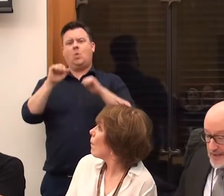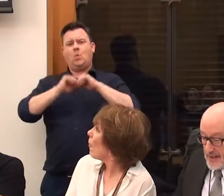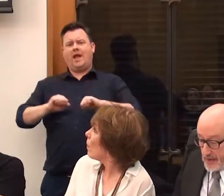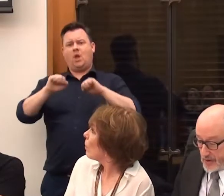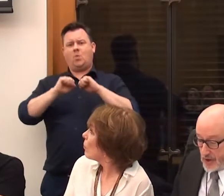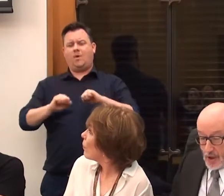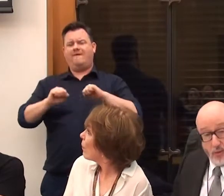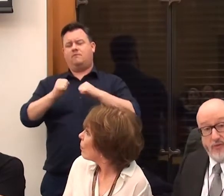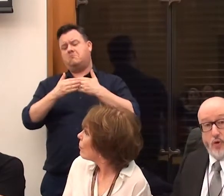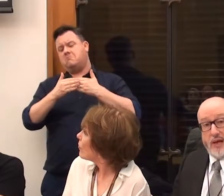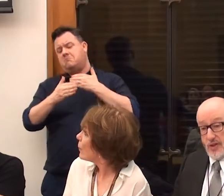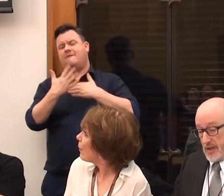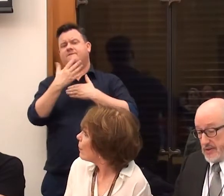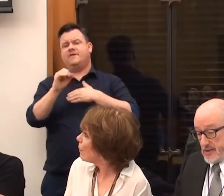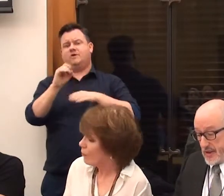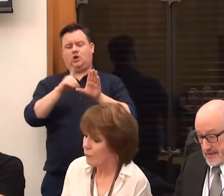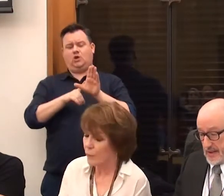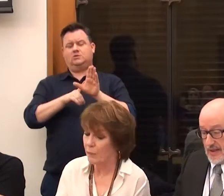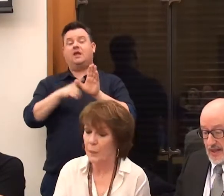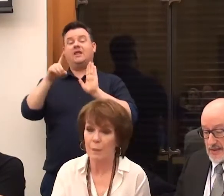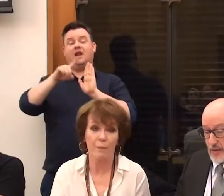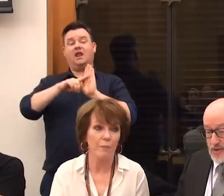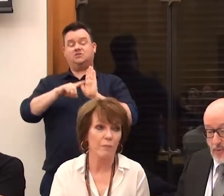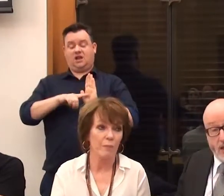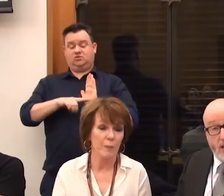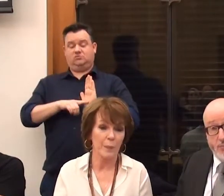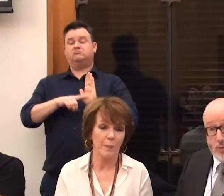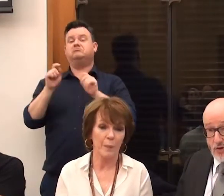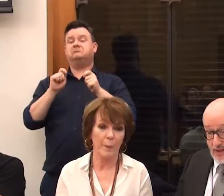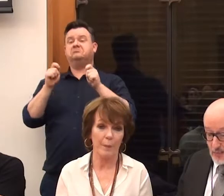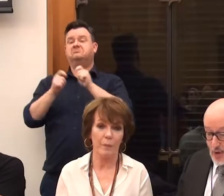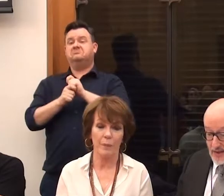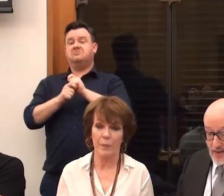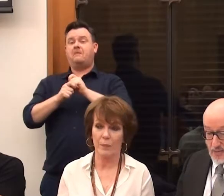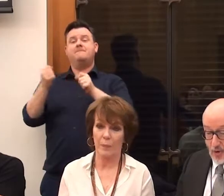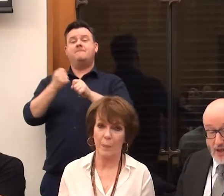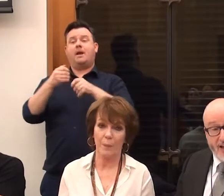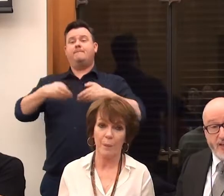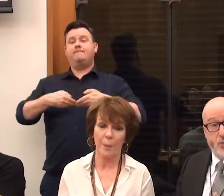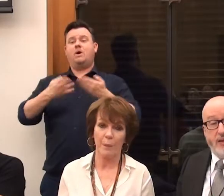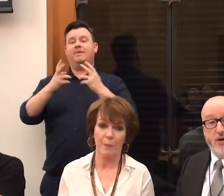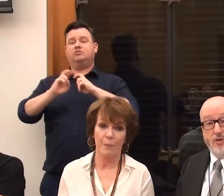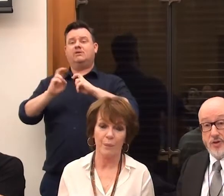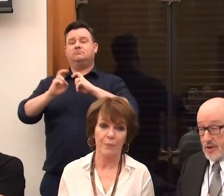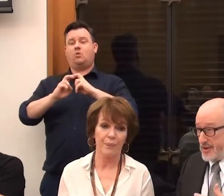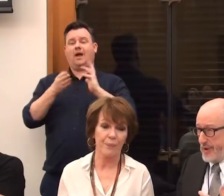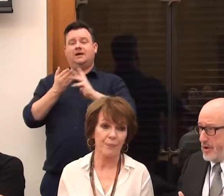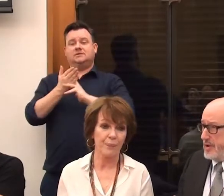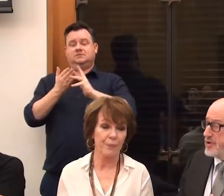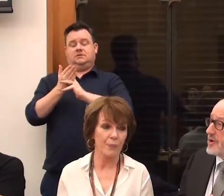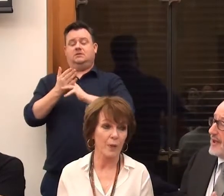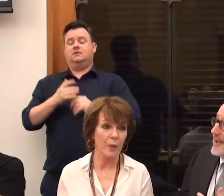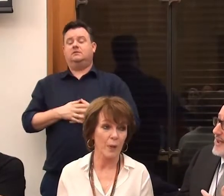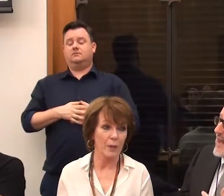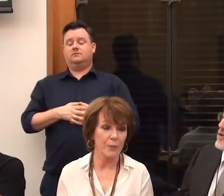50 years before the legislators considered it necessary to make public transport accessible. And as we lurch, as we